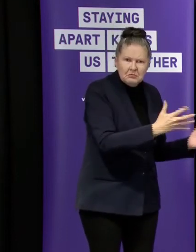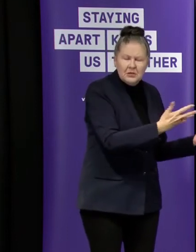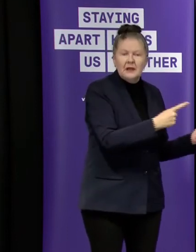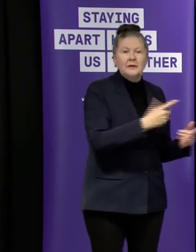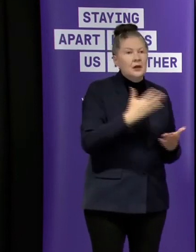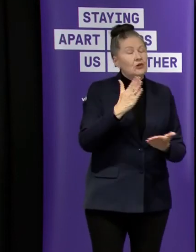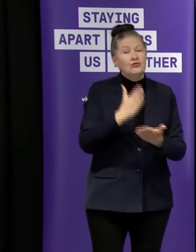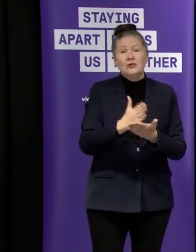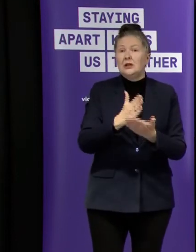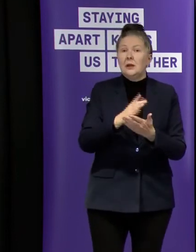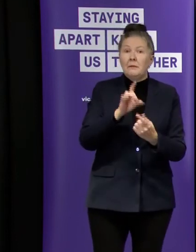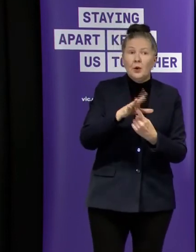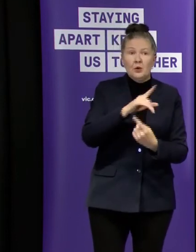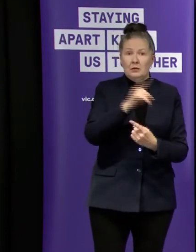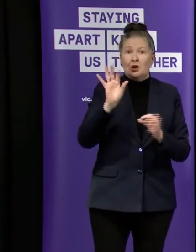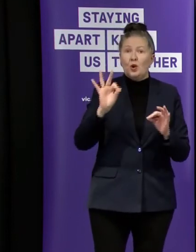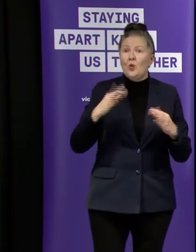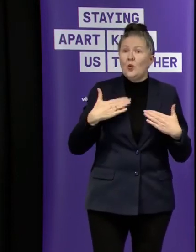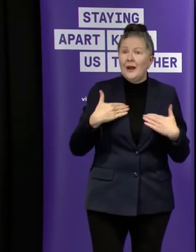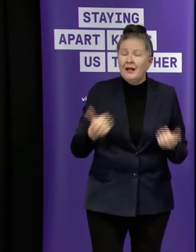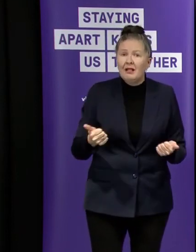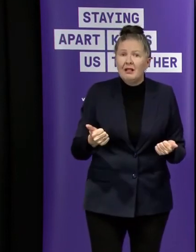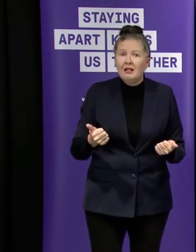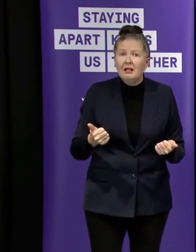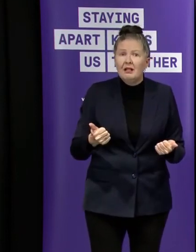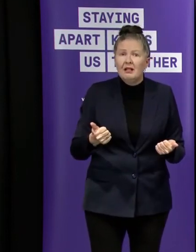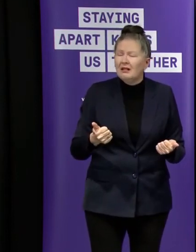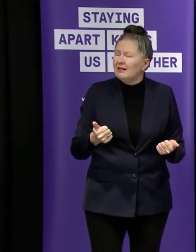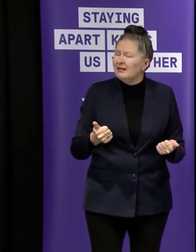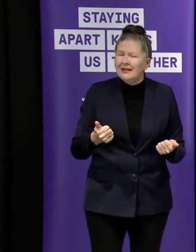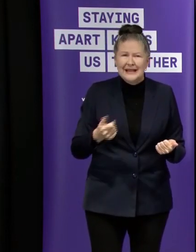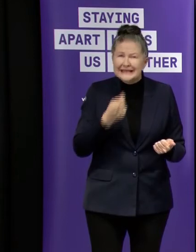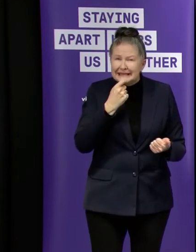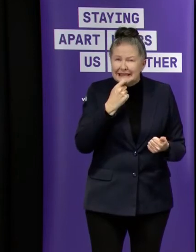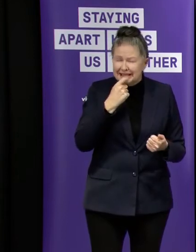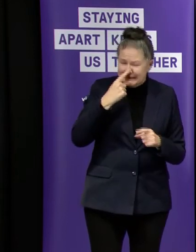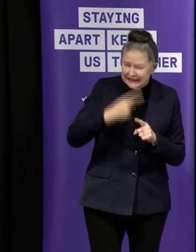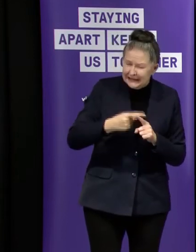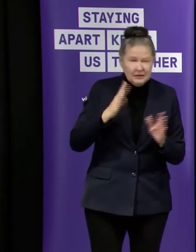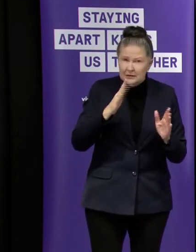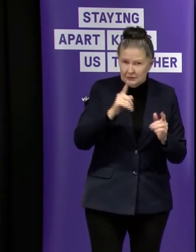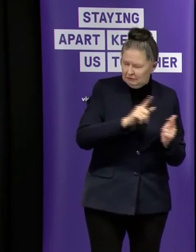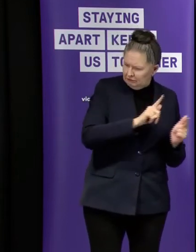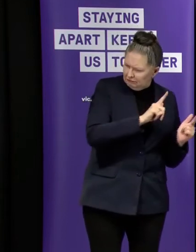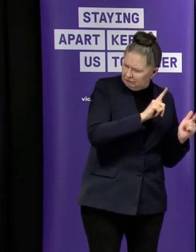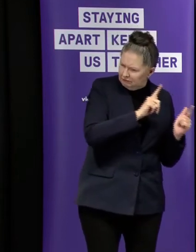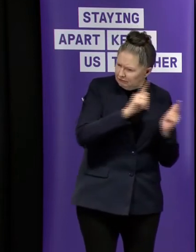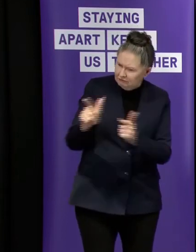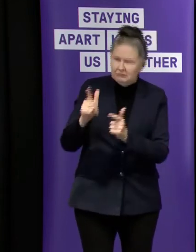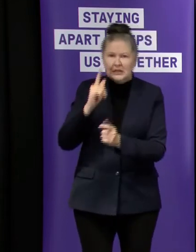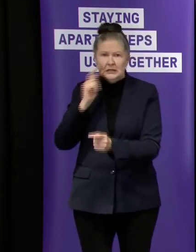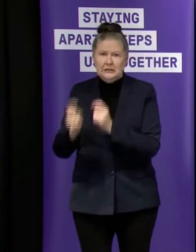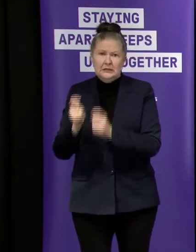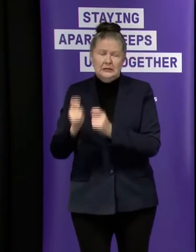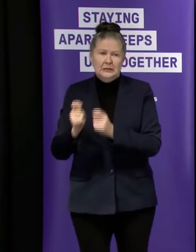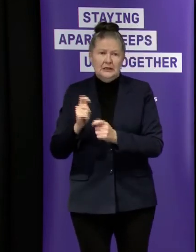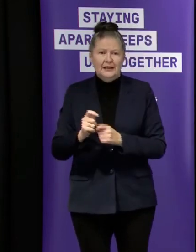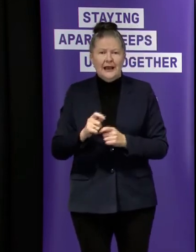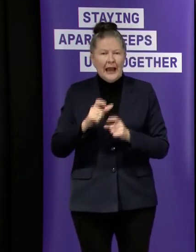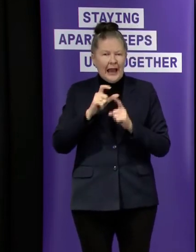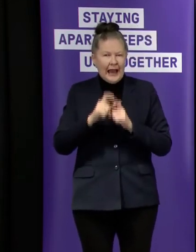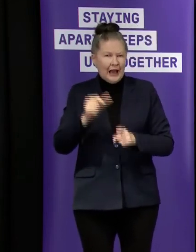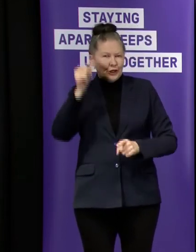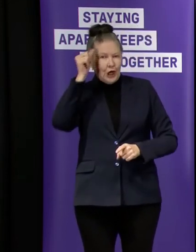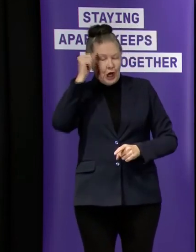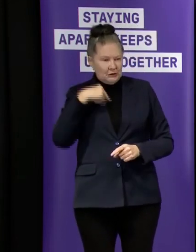really important that everyone who is unwell um in any way gets um uh gets tested um so it's always hard to know when you see figures go down